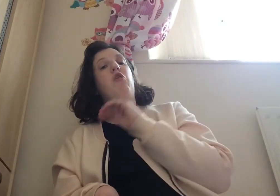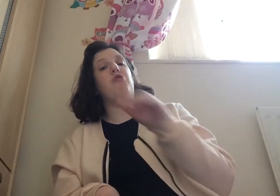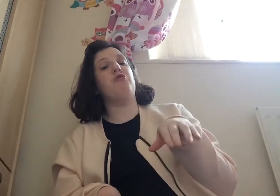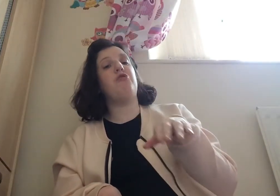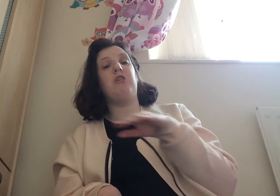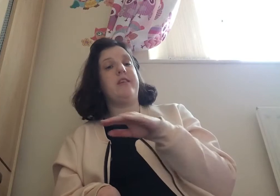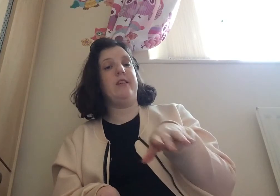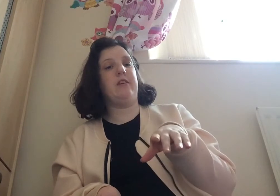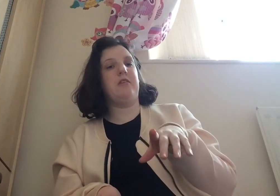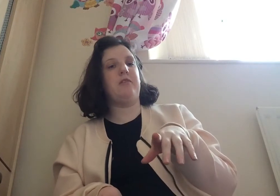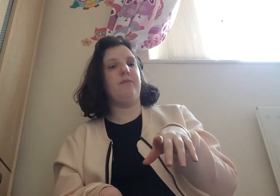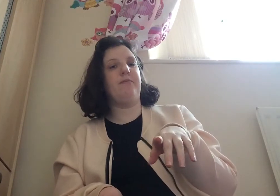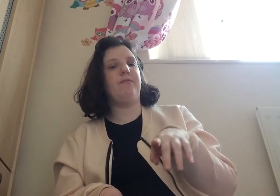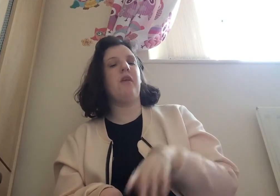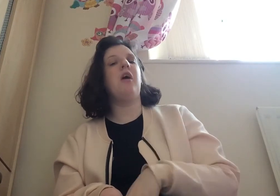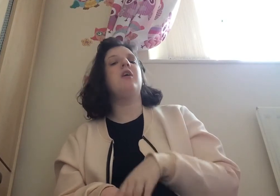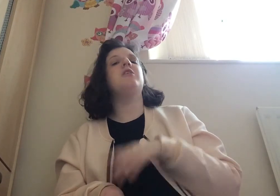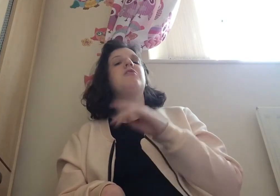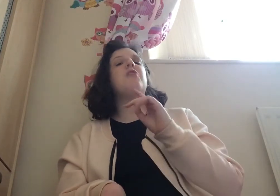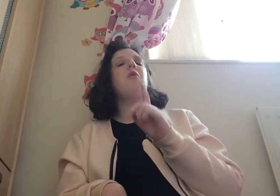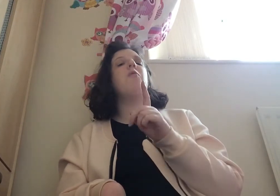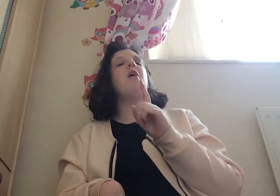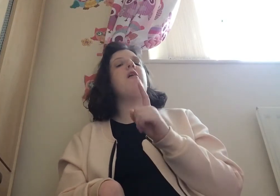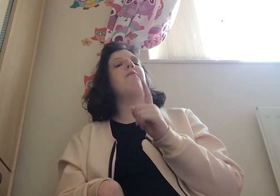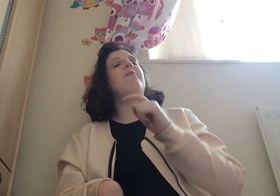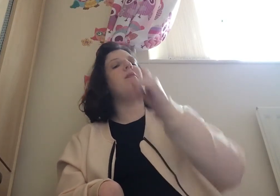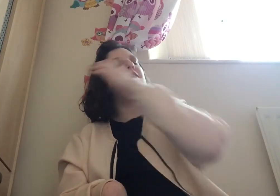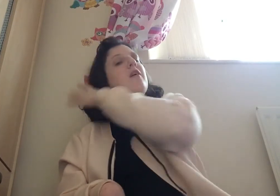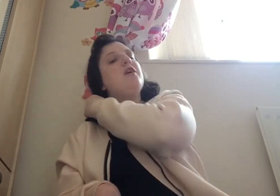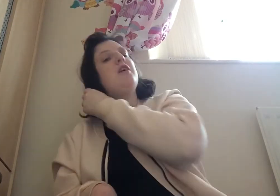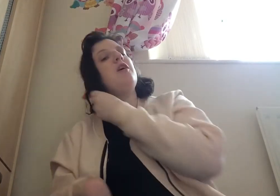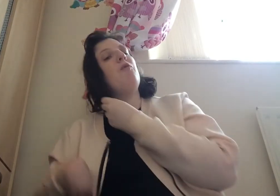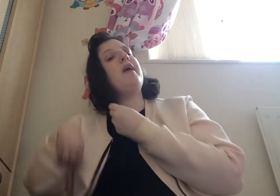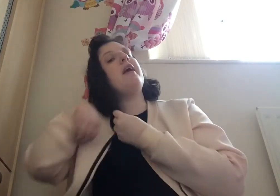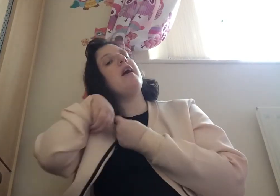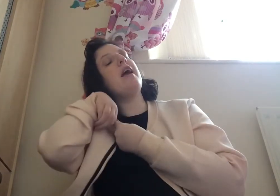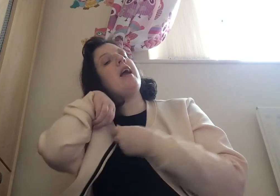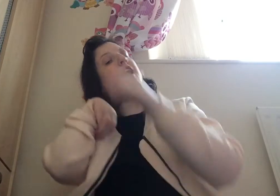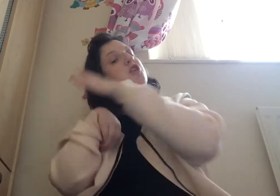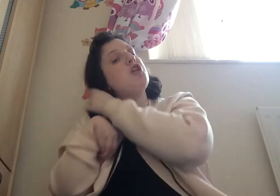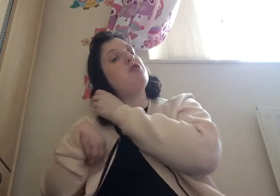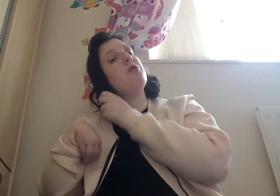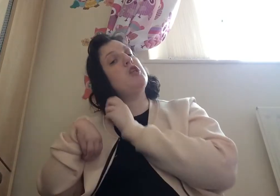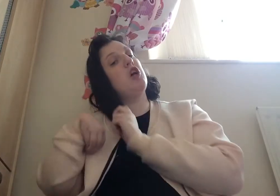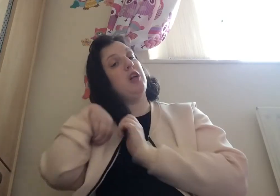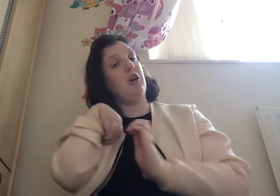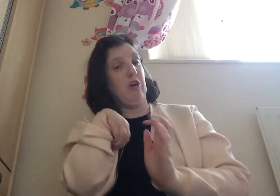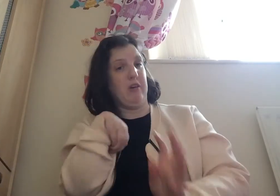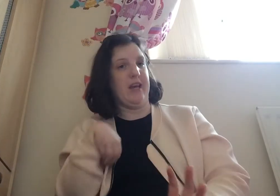cousins not sisters so um we get introduced to a toddler courtney